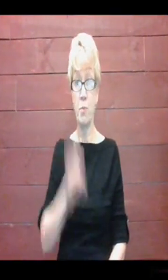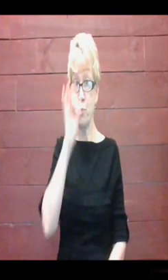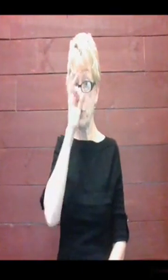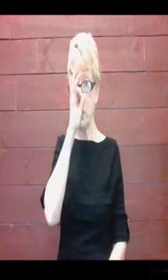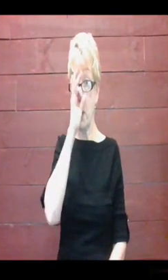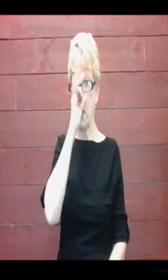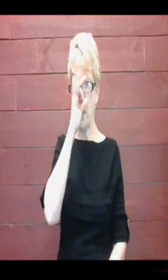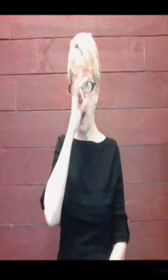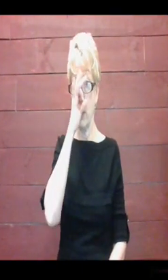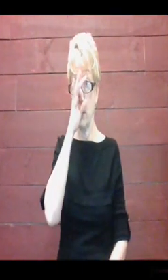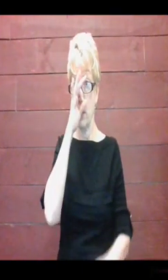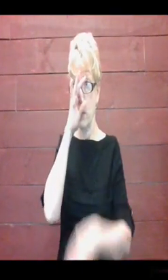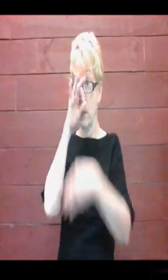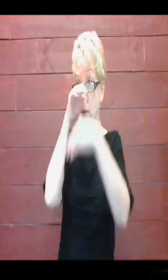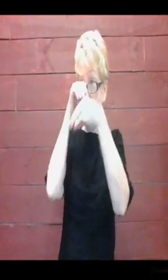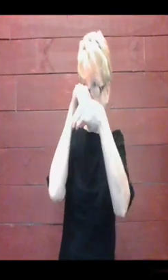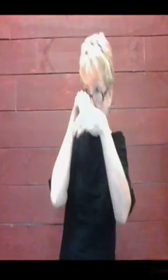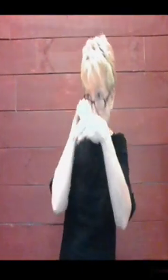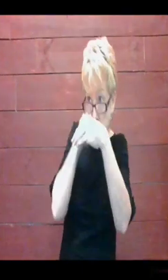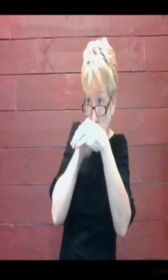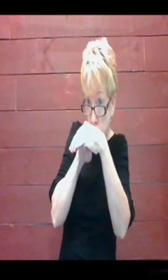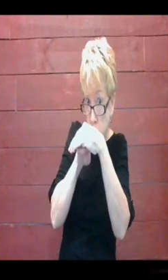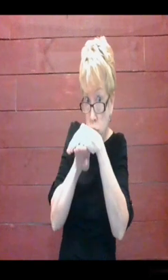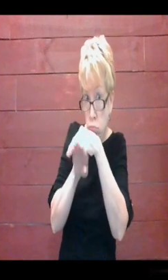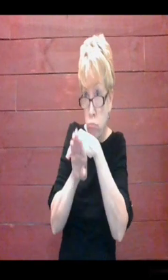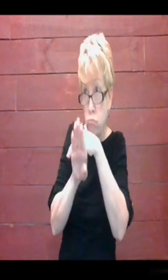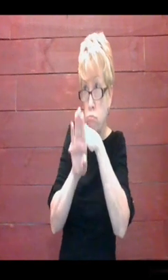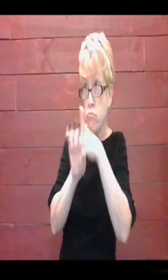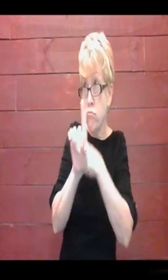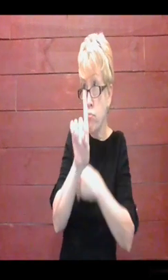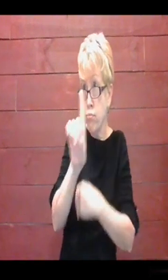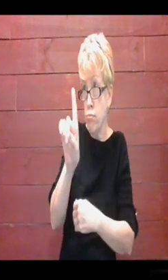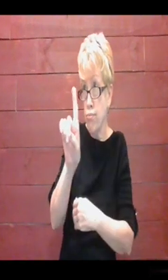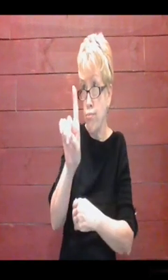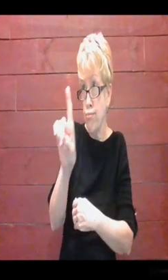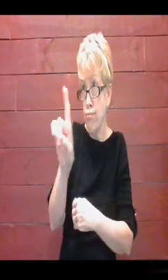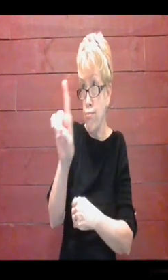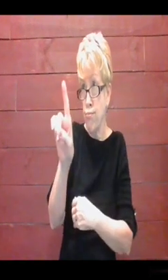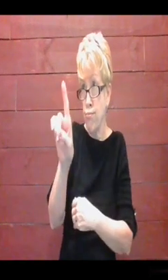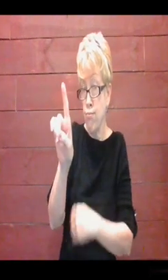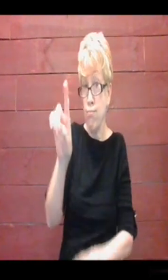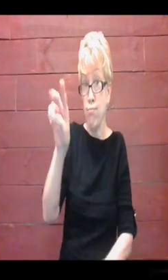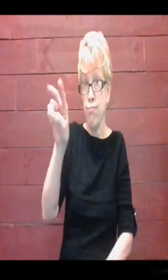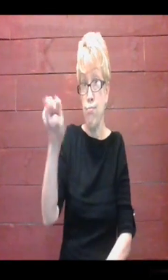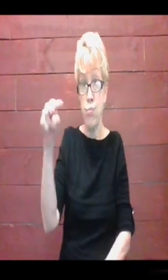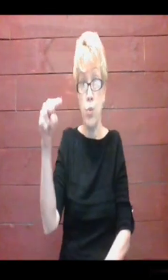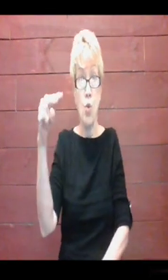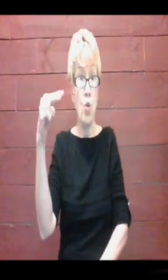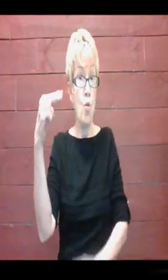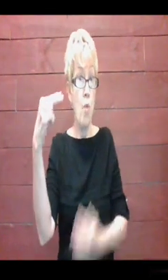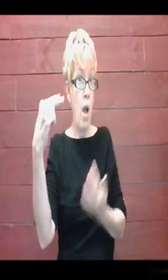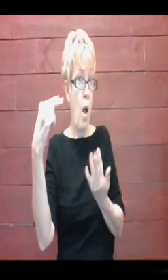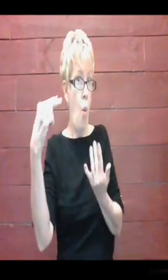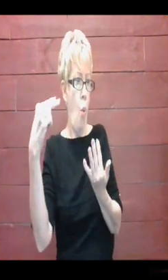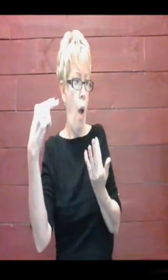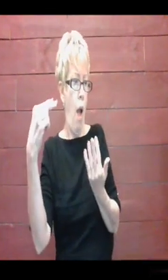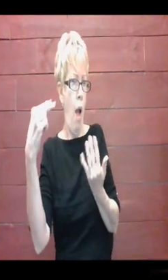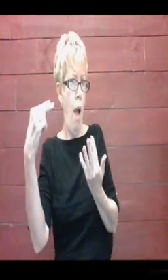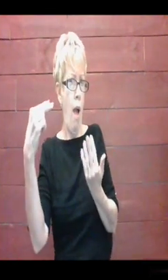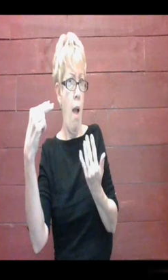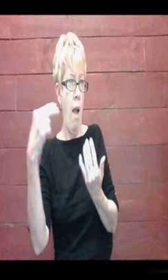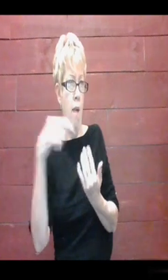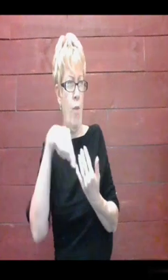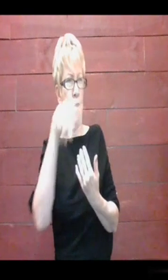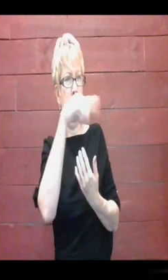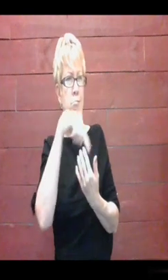Foxy Loxy went into his burrow. He didn't go very far before he turned around to wait for the silly